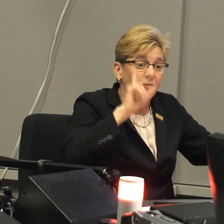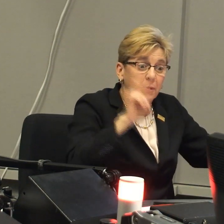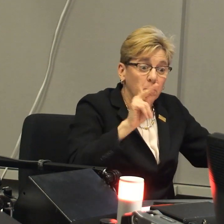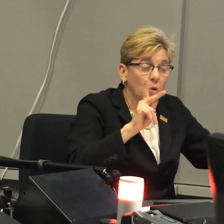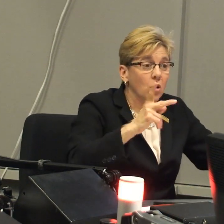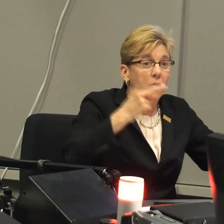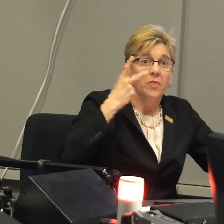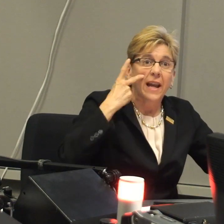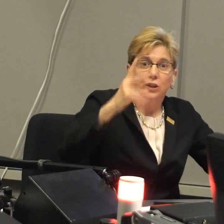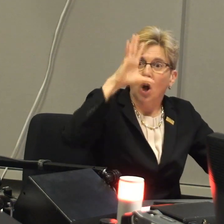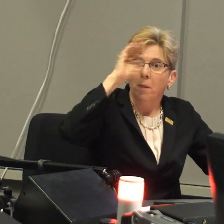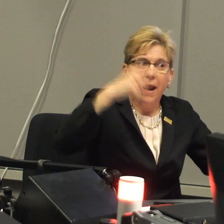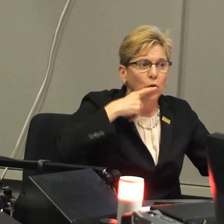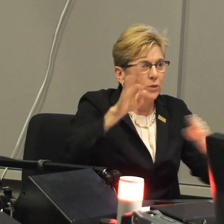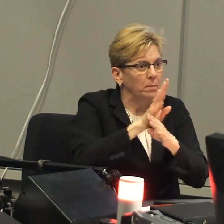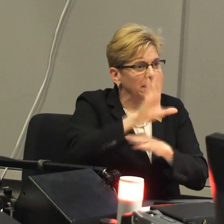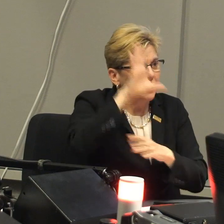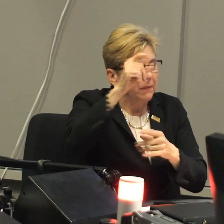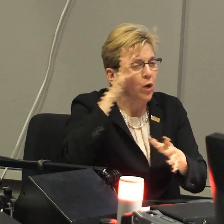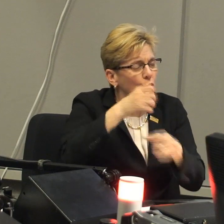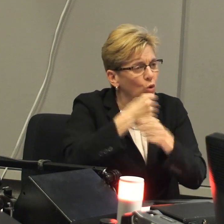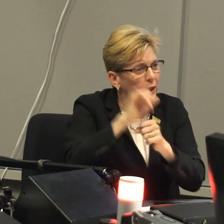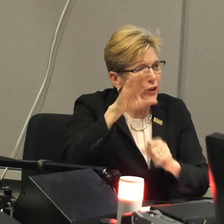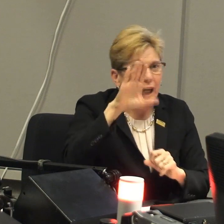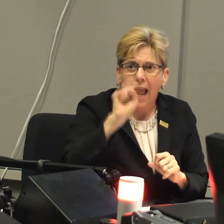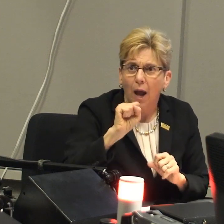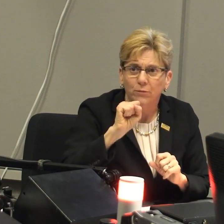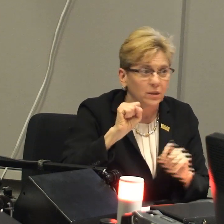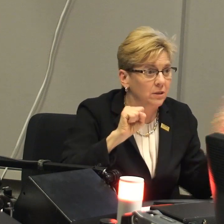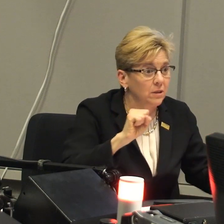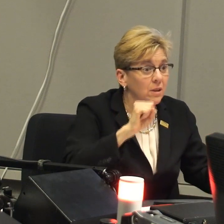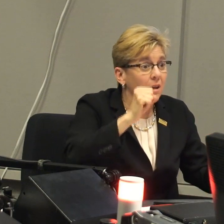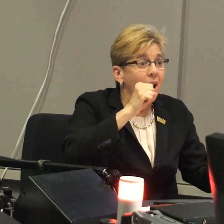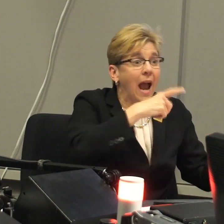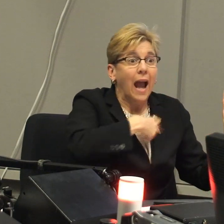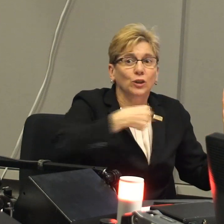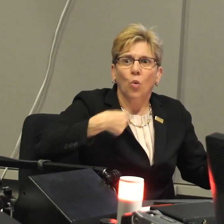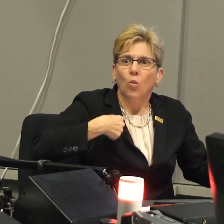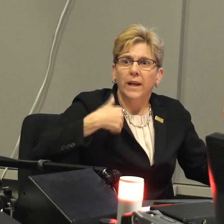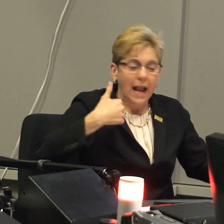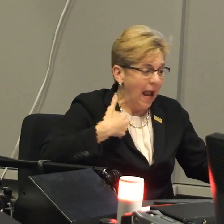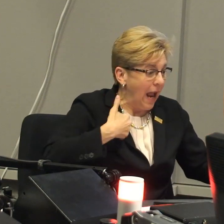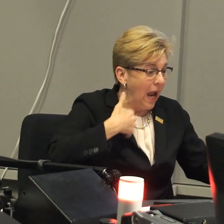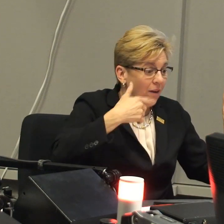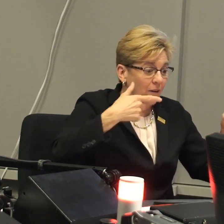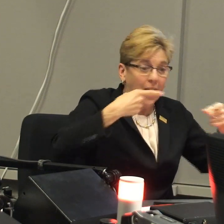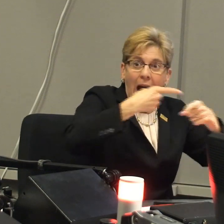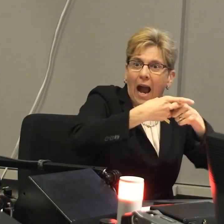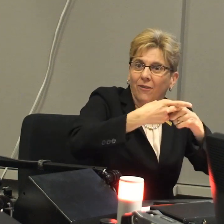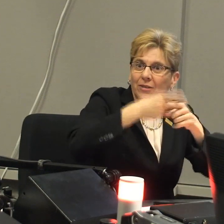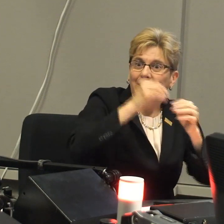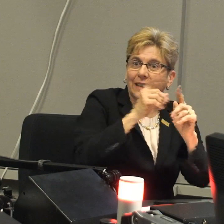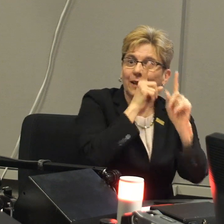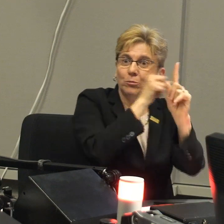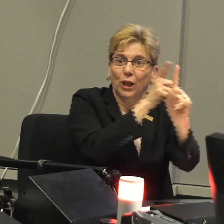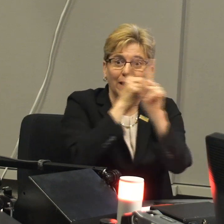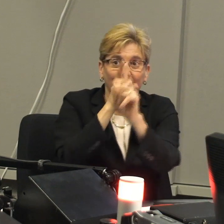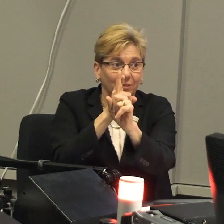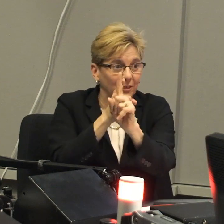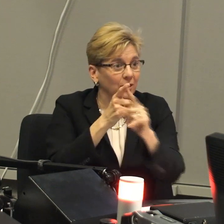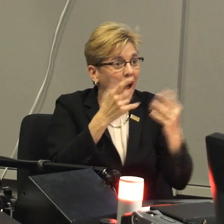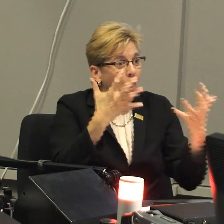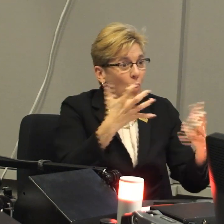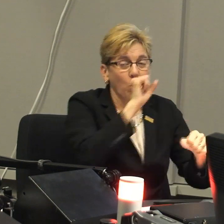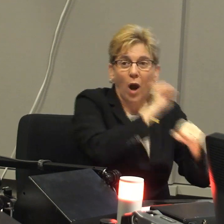others, for others, people who were deaf, they saw a man who was a businessman who's going to create jobs. And, you know, we have a